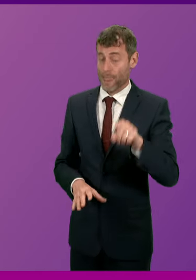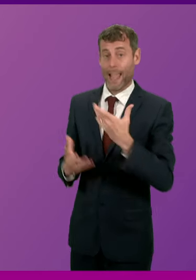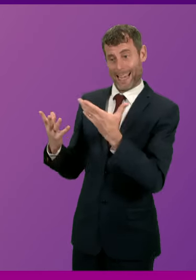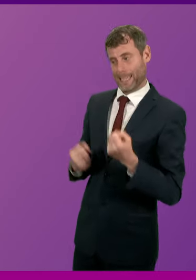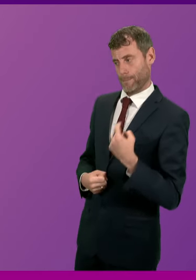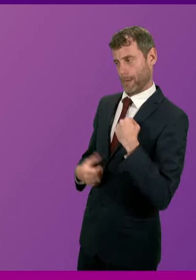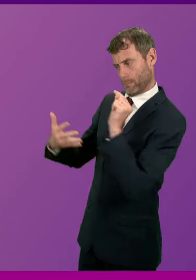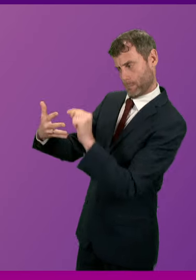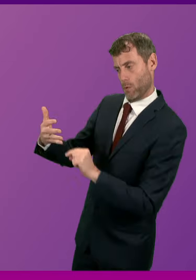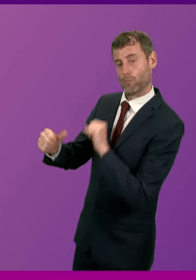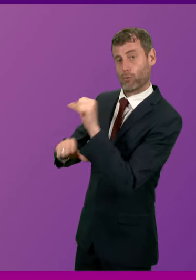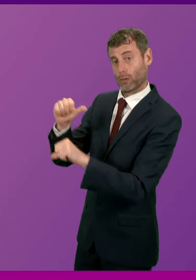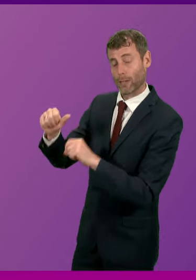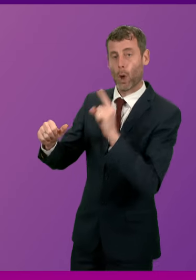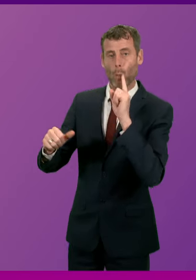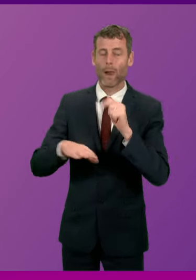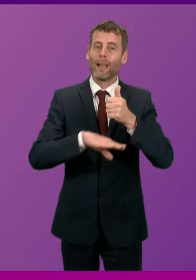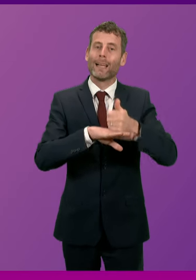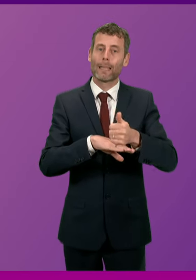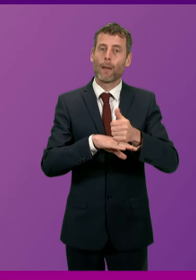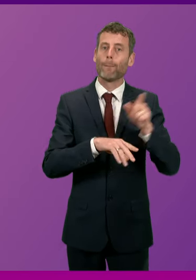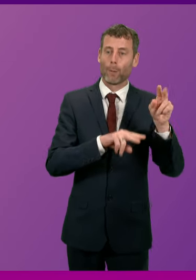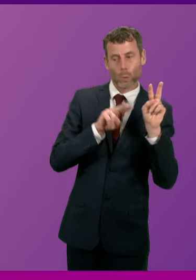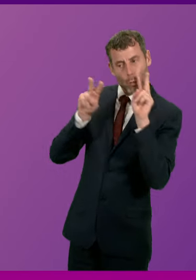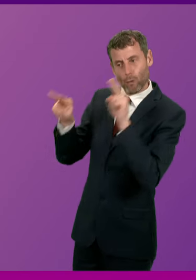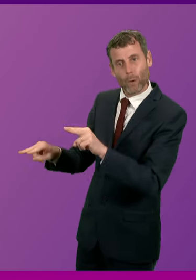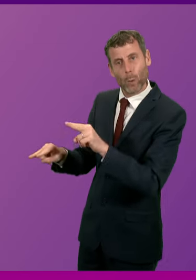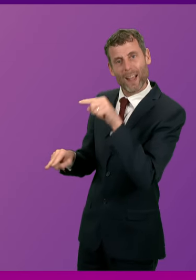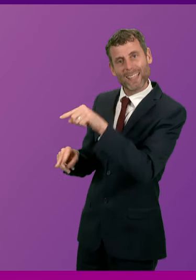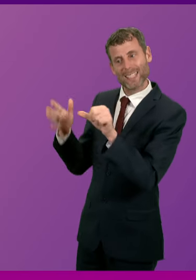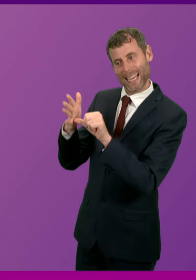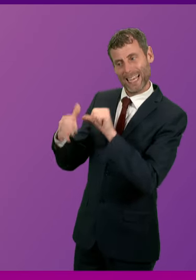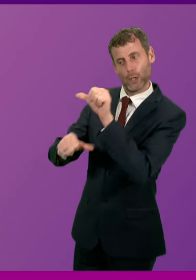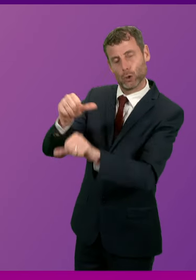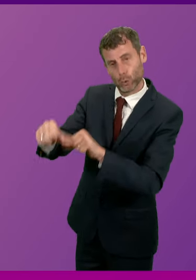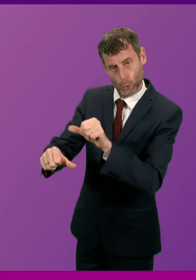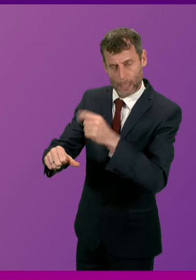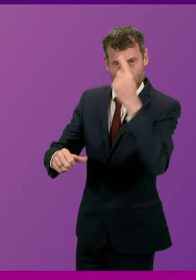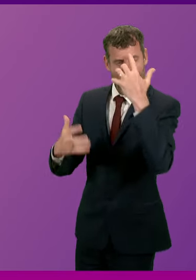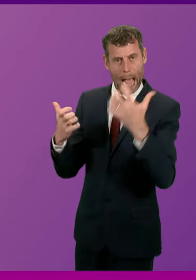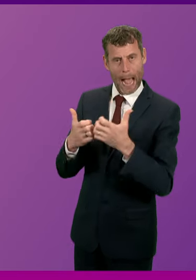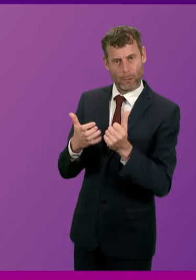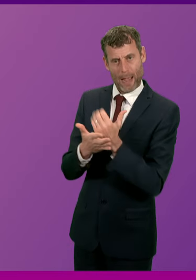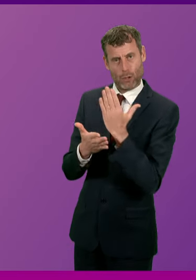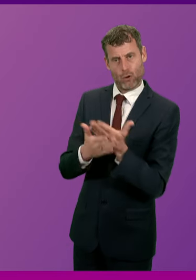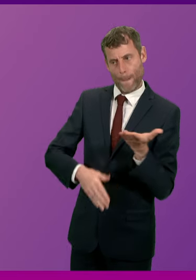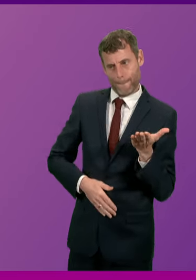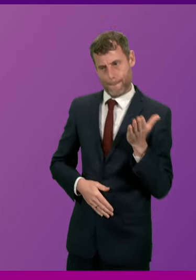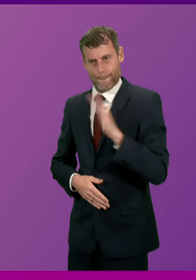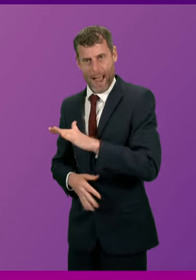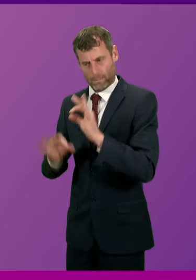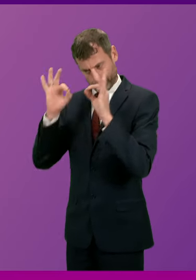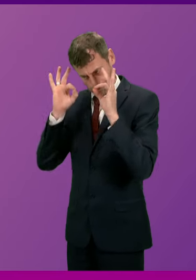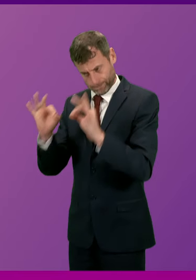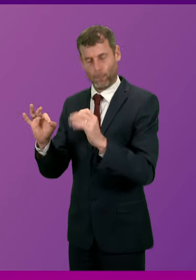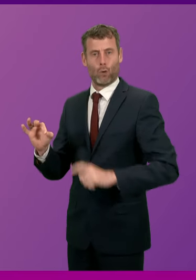corporate body will lead which will address these issues and restore, in the words of the parliamentary motion, integrity and